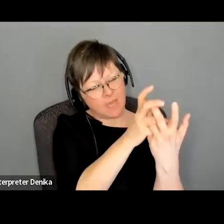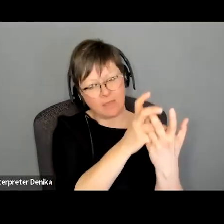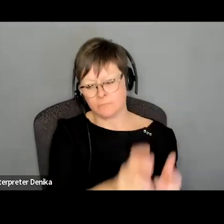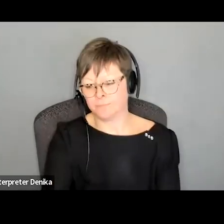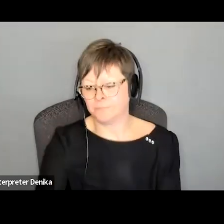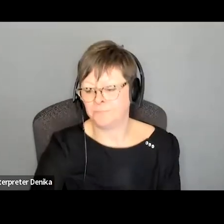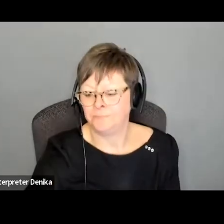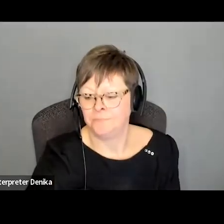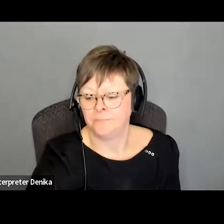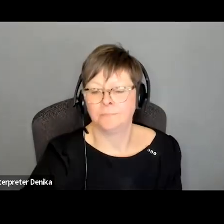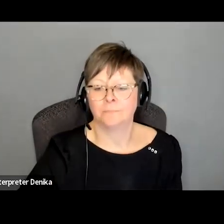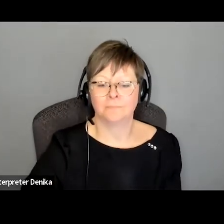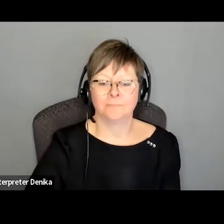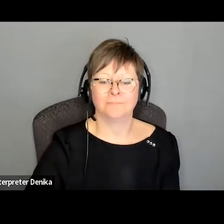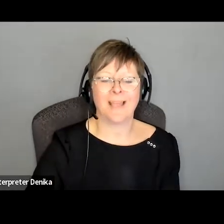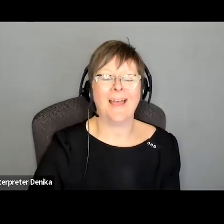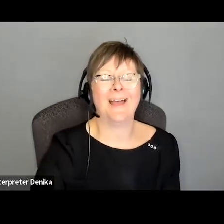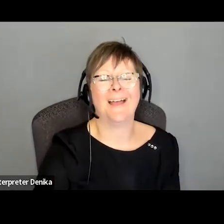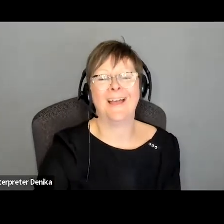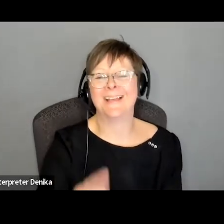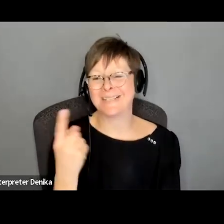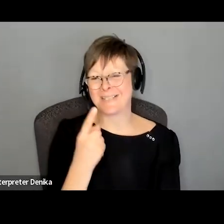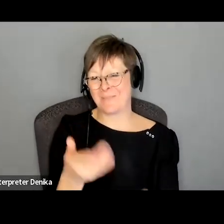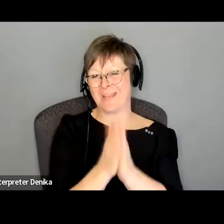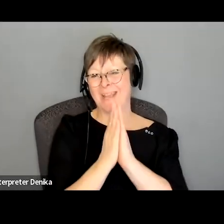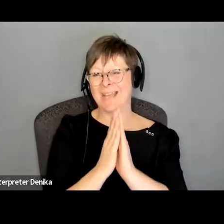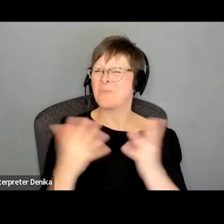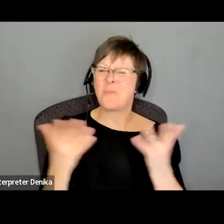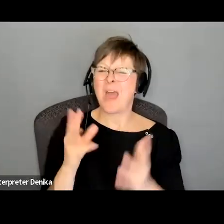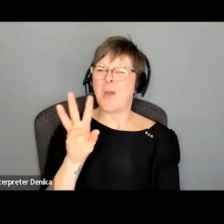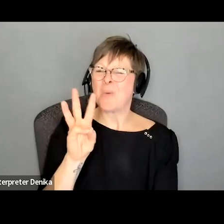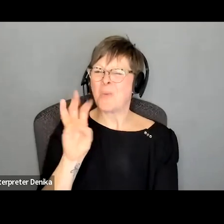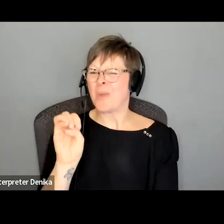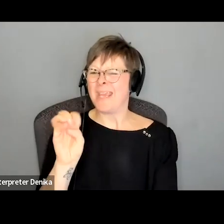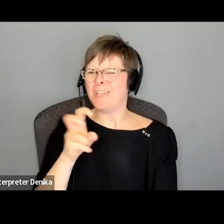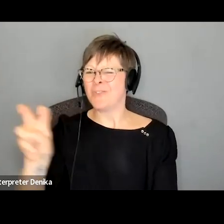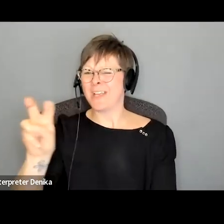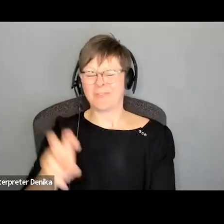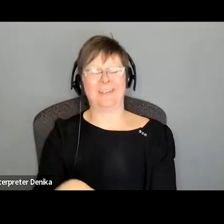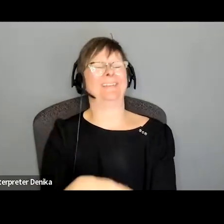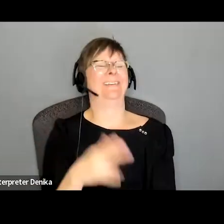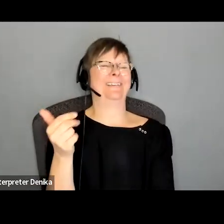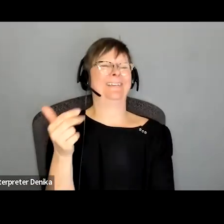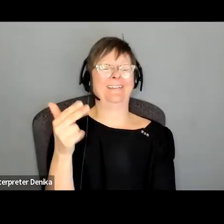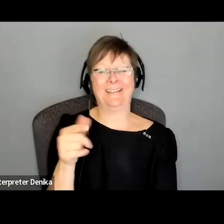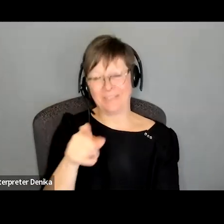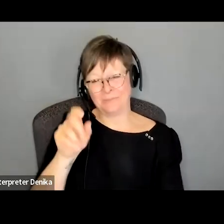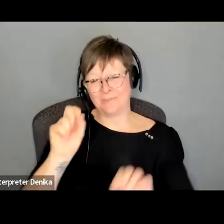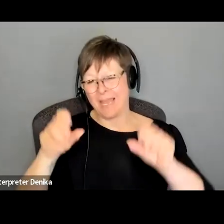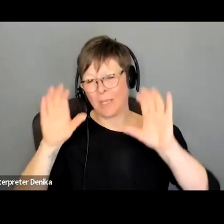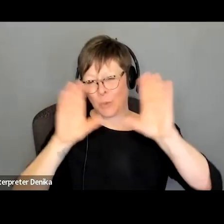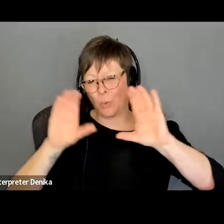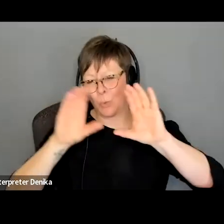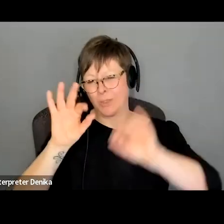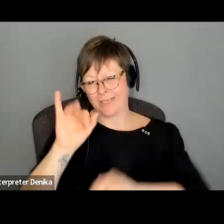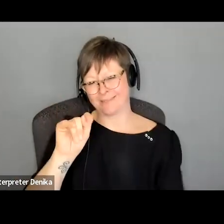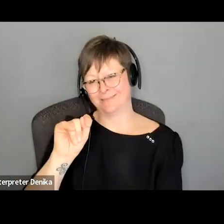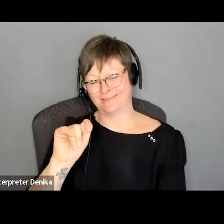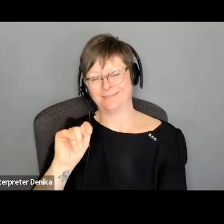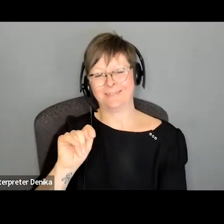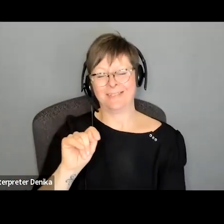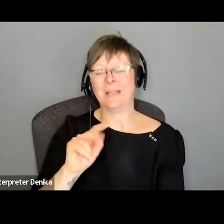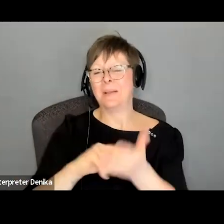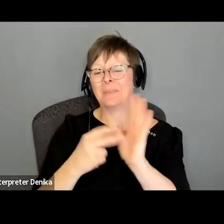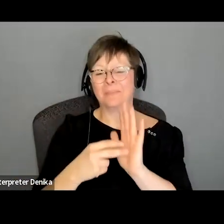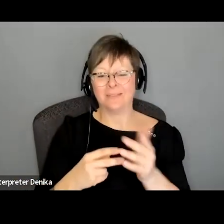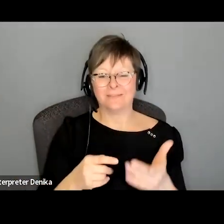someone asked what's a we transfer you can look that up with but we transfer is one of the easiest things to to convert to